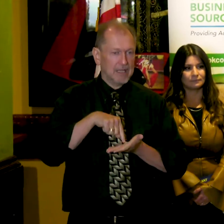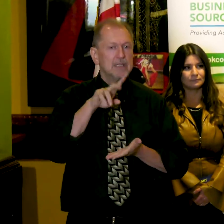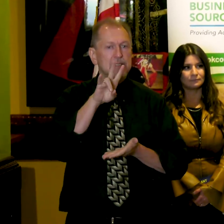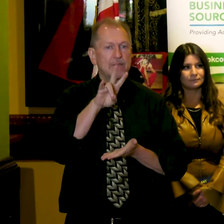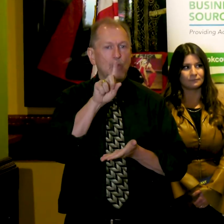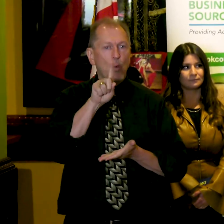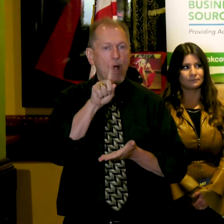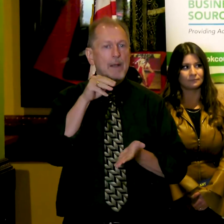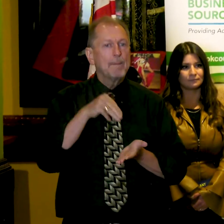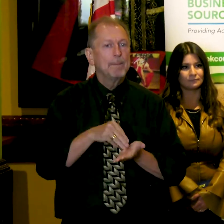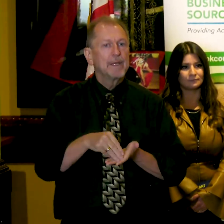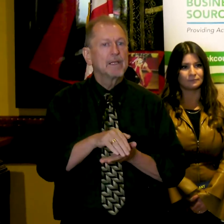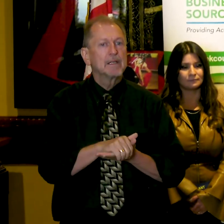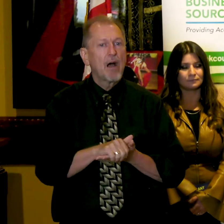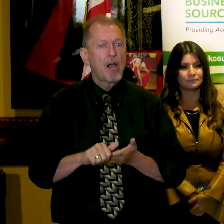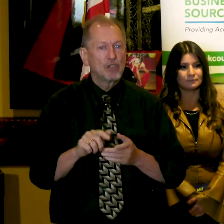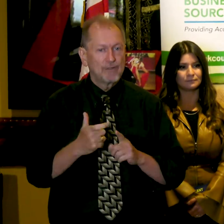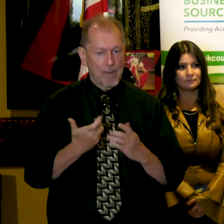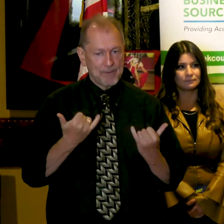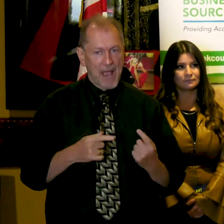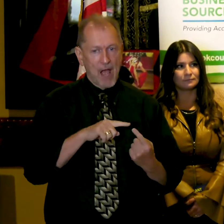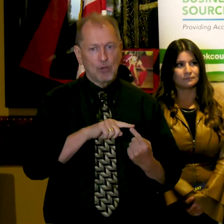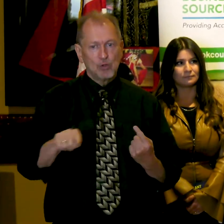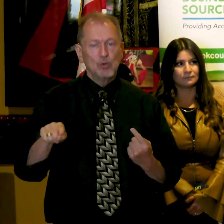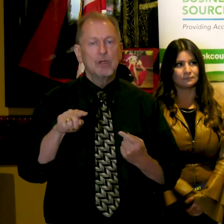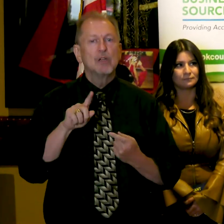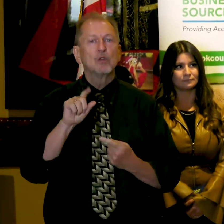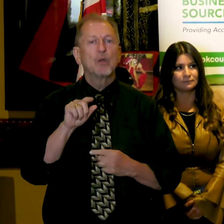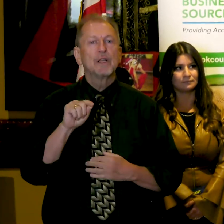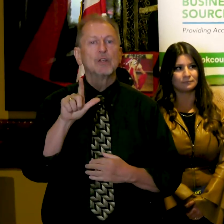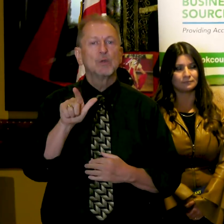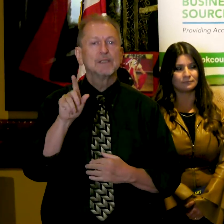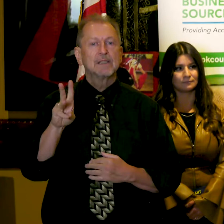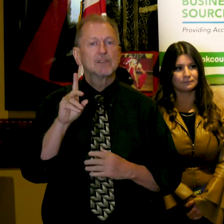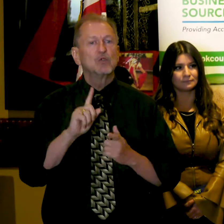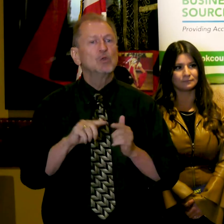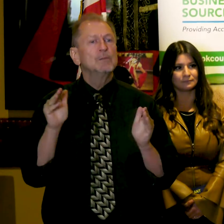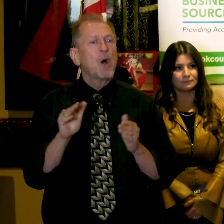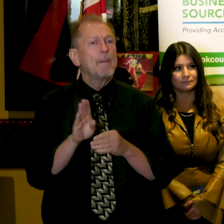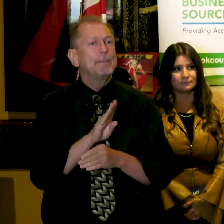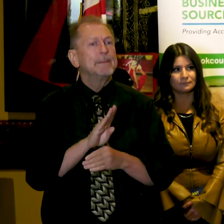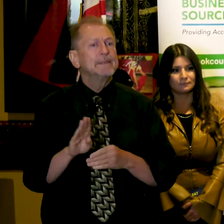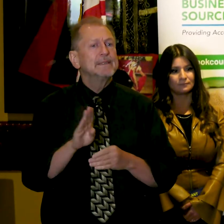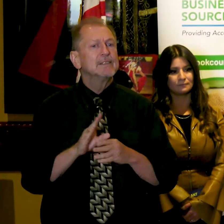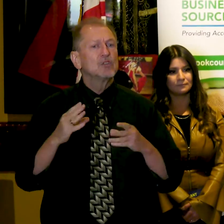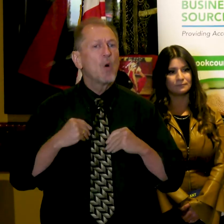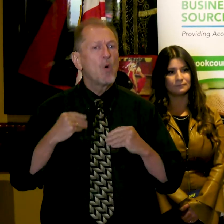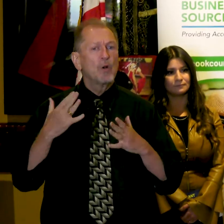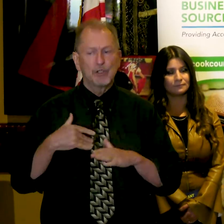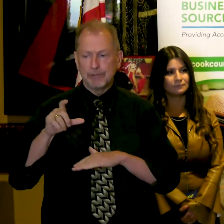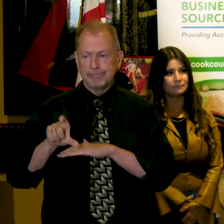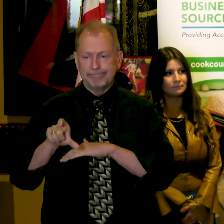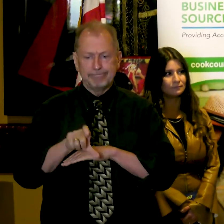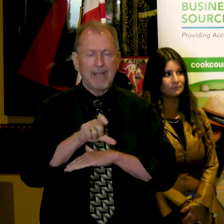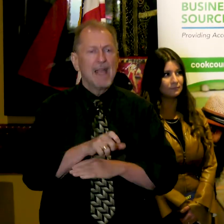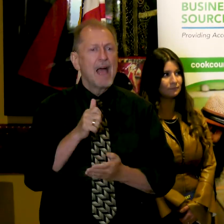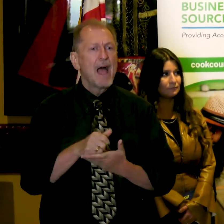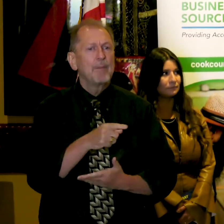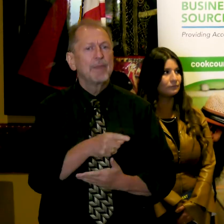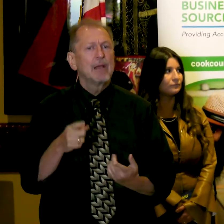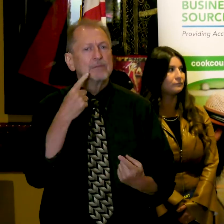2026 in grants to small business owners as they work to recover from the pandemic.